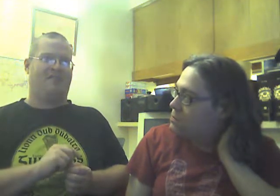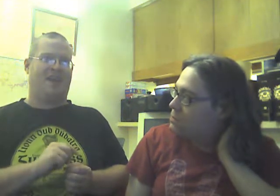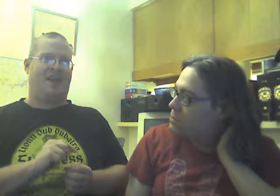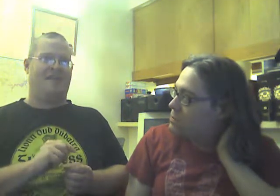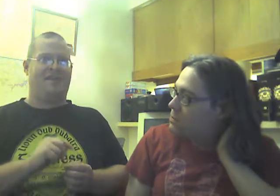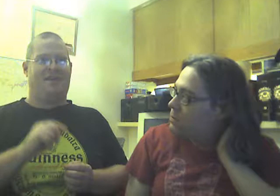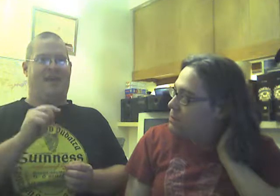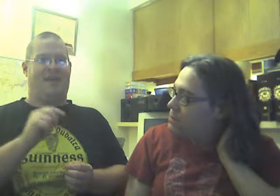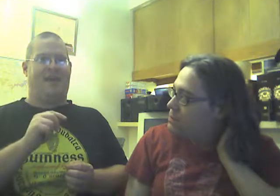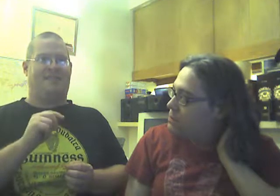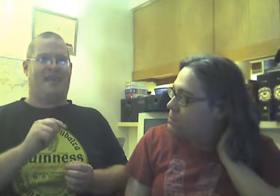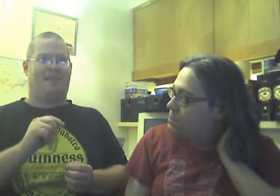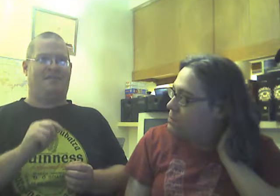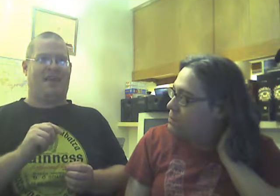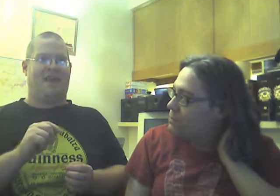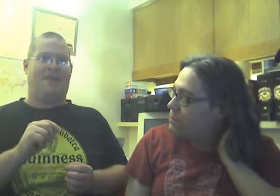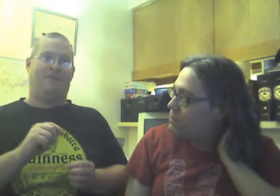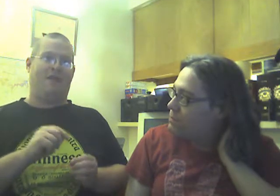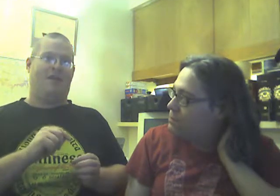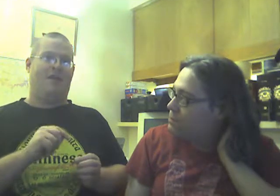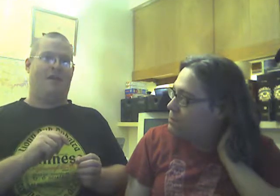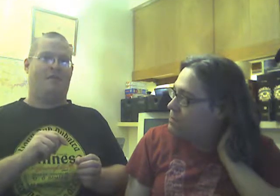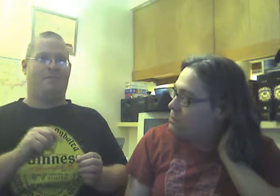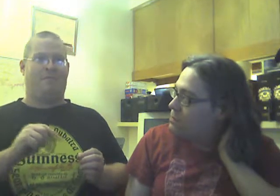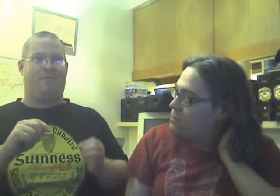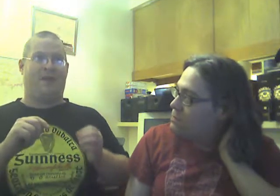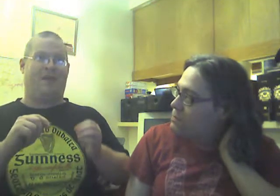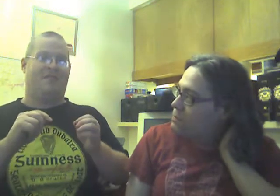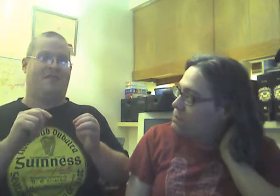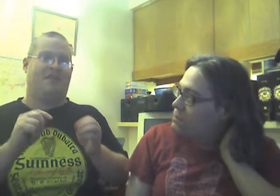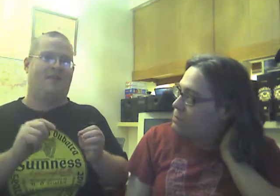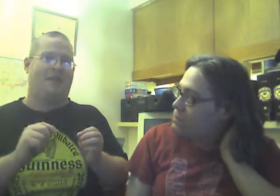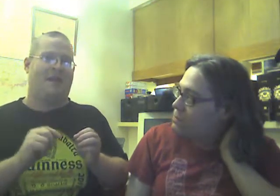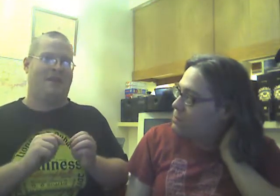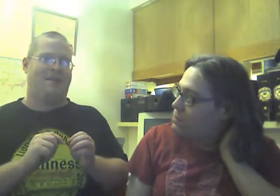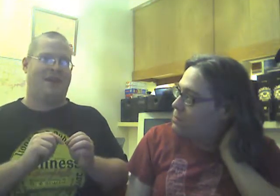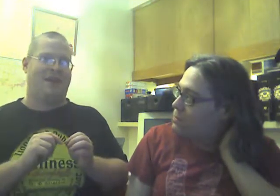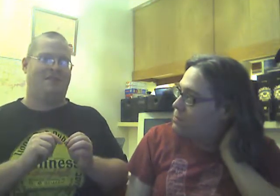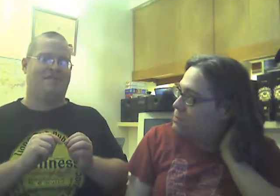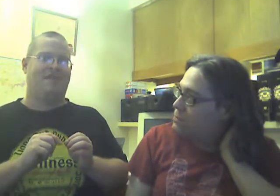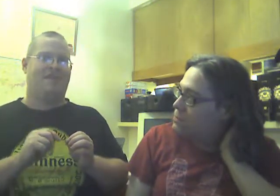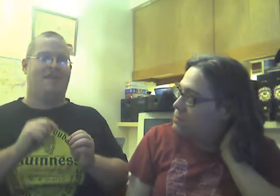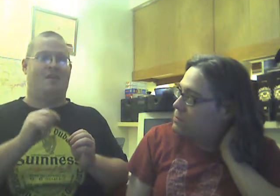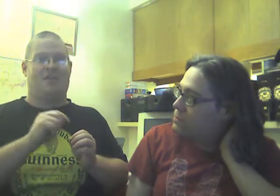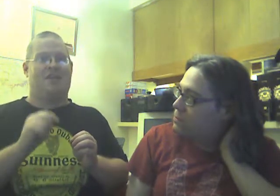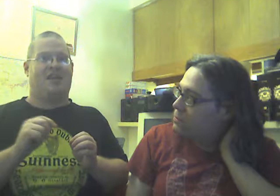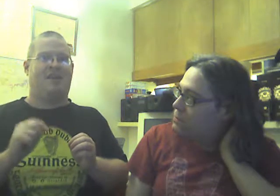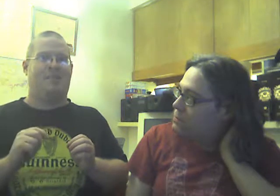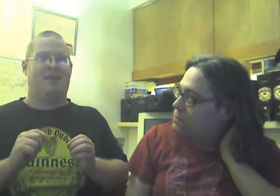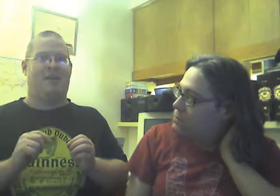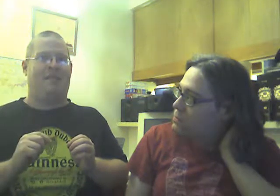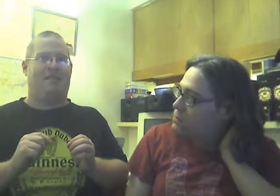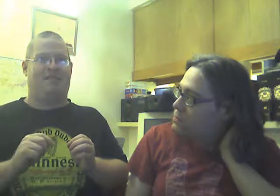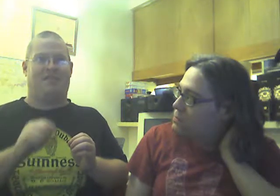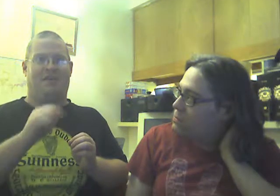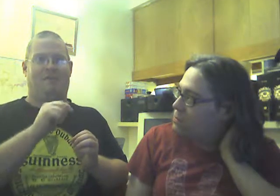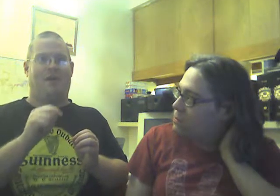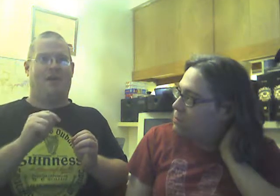state. And that same state, if you didn't know because you don't have any videos, you can check the demographics of where